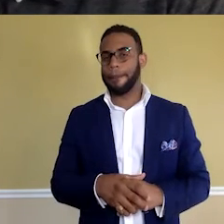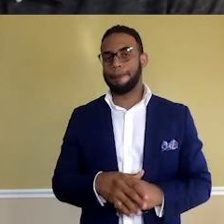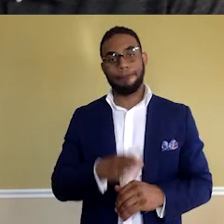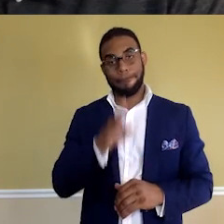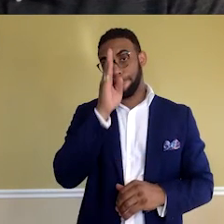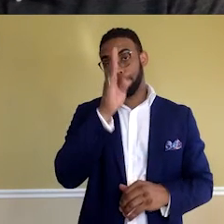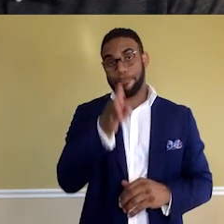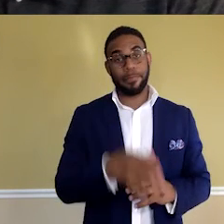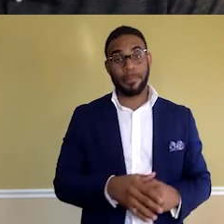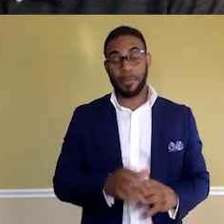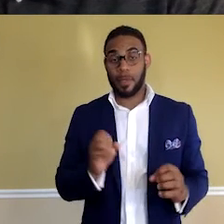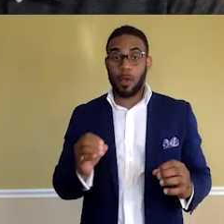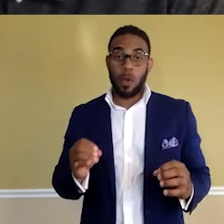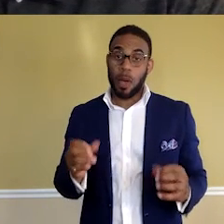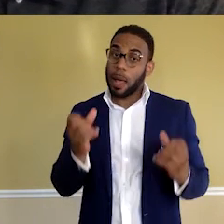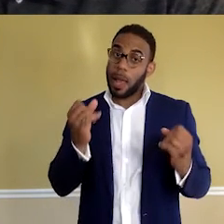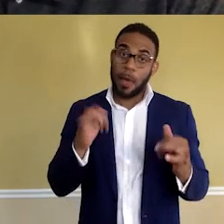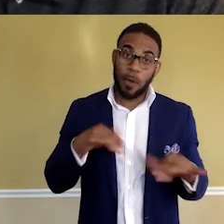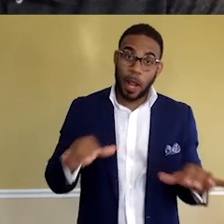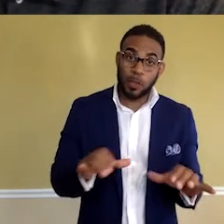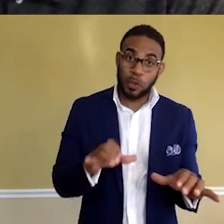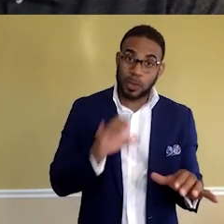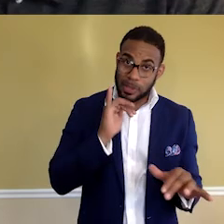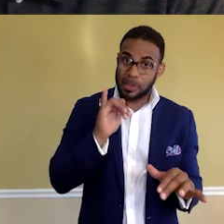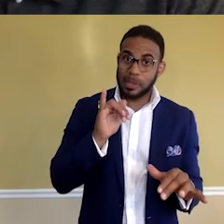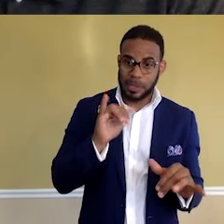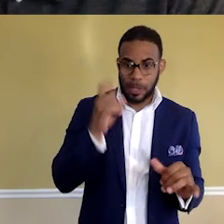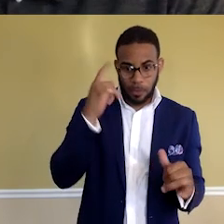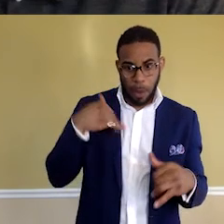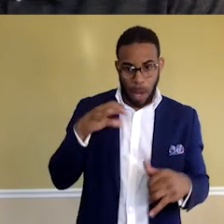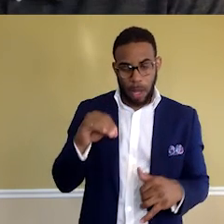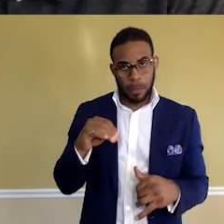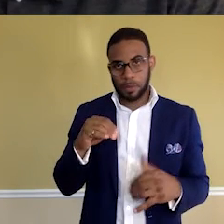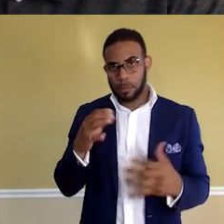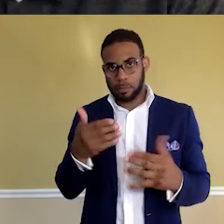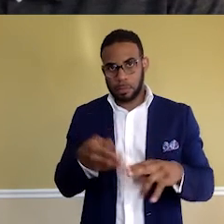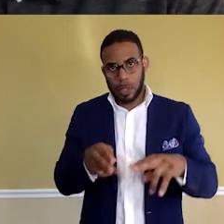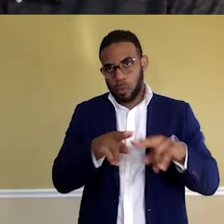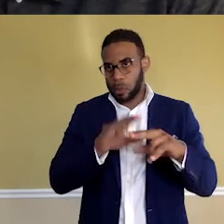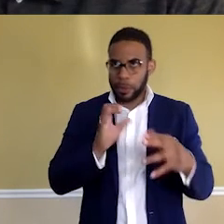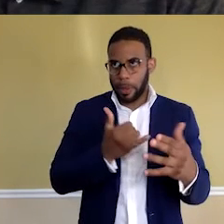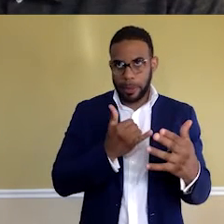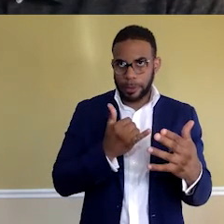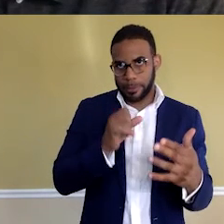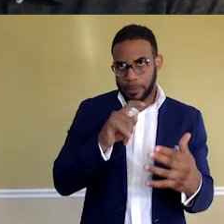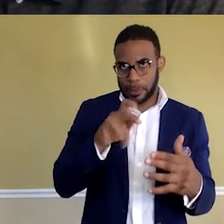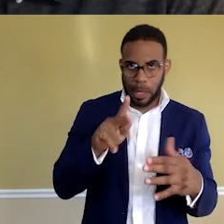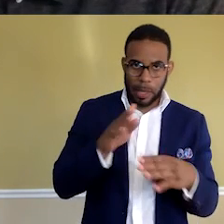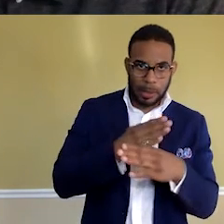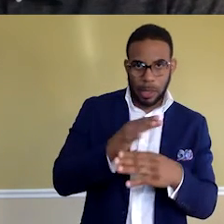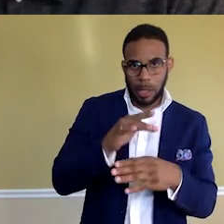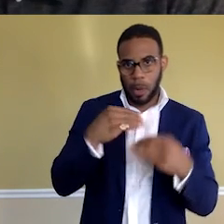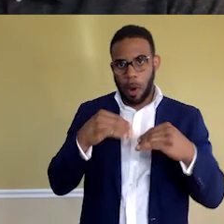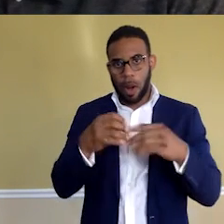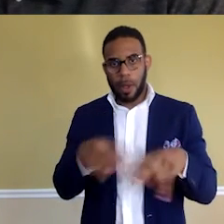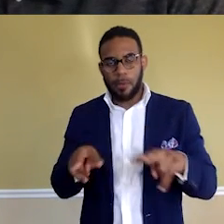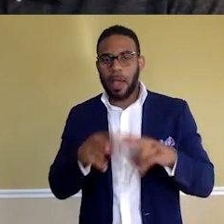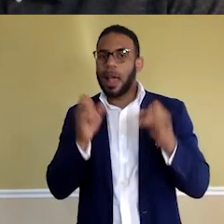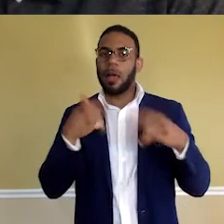And so a lot of what I do is, yes, for my company to, you know, increase our stock share and our market value. But a lot of what I do is to